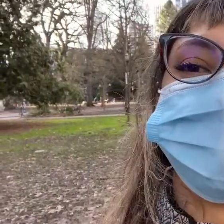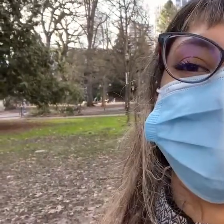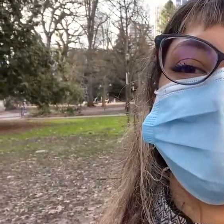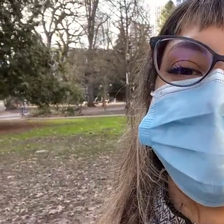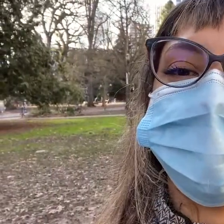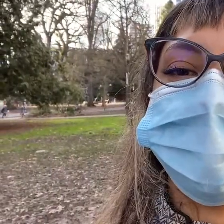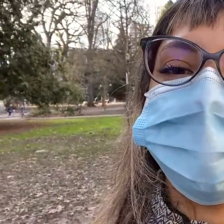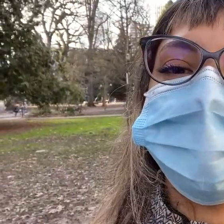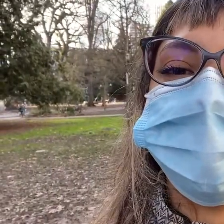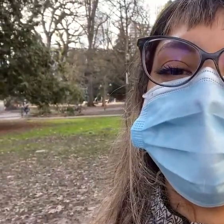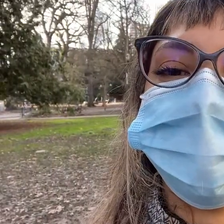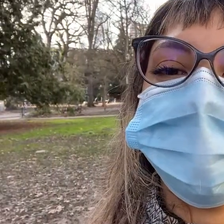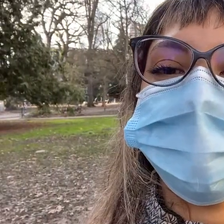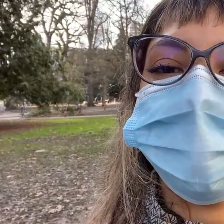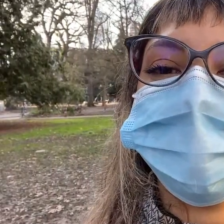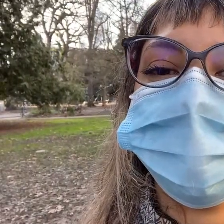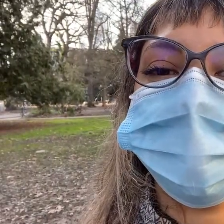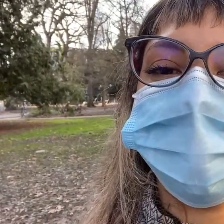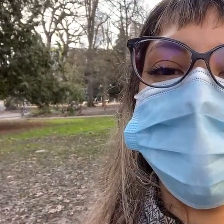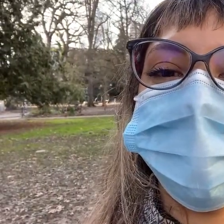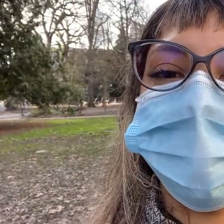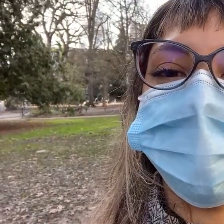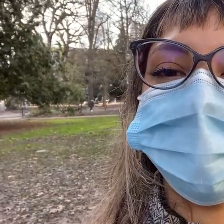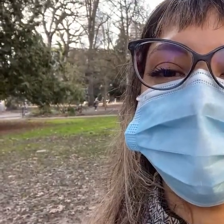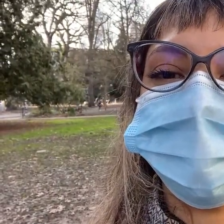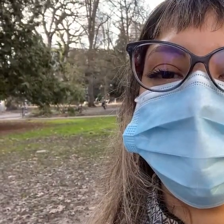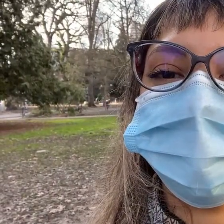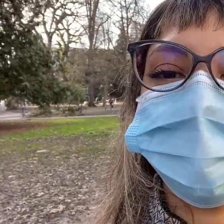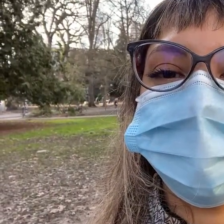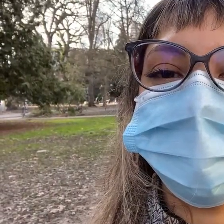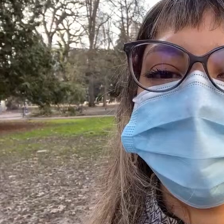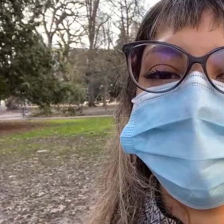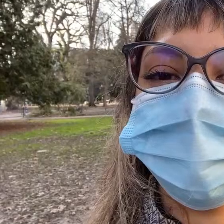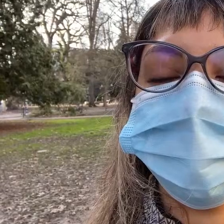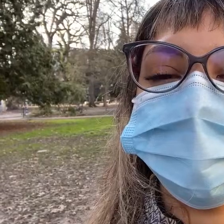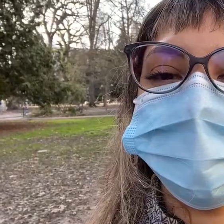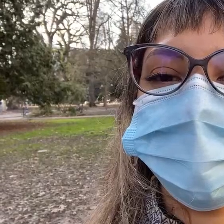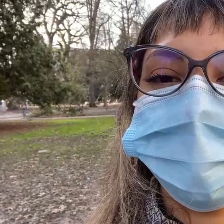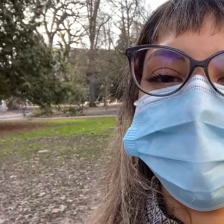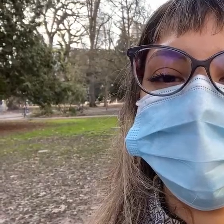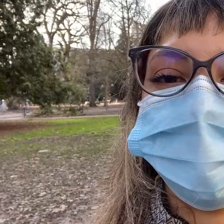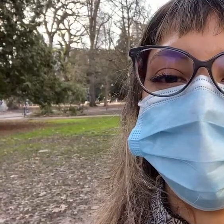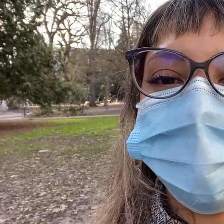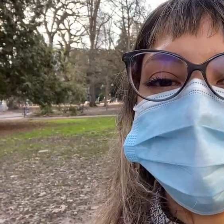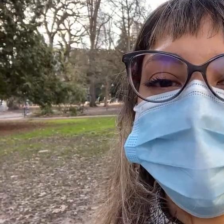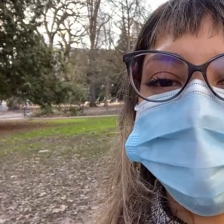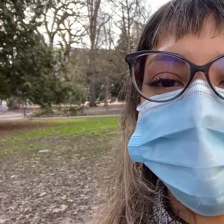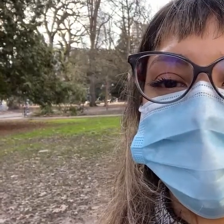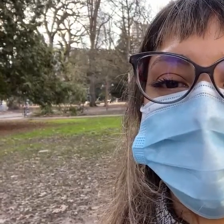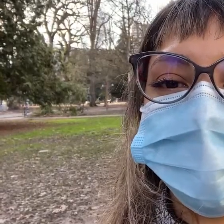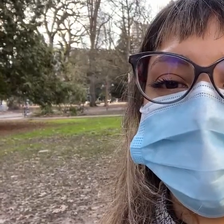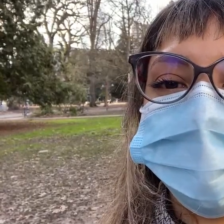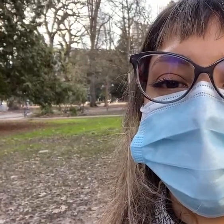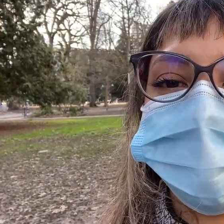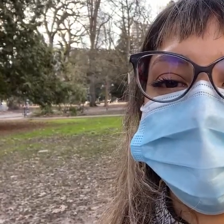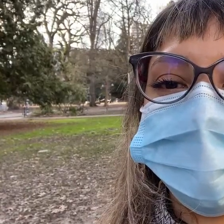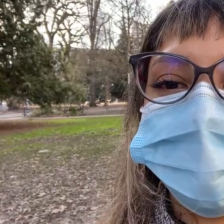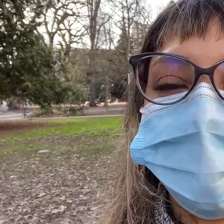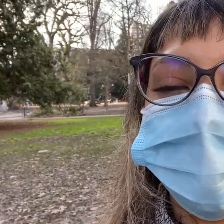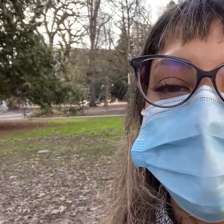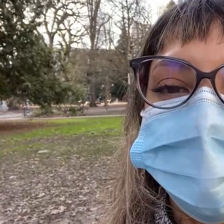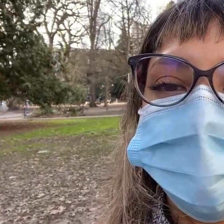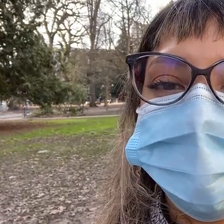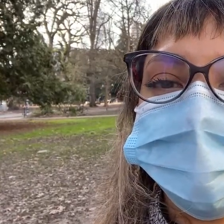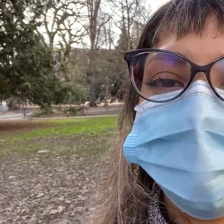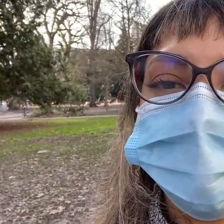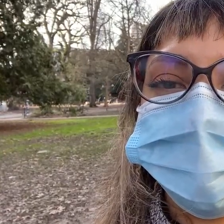hey yes is anybody else be safe rosa did you get to